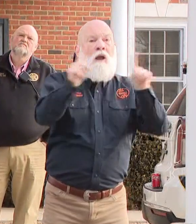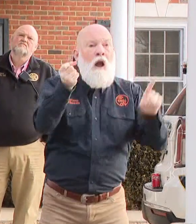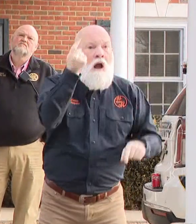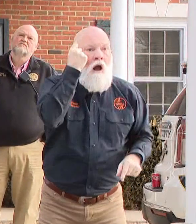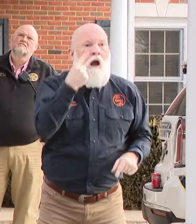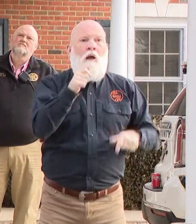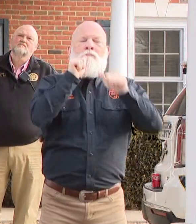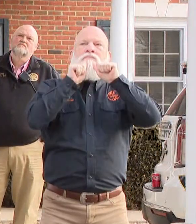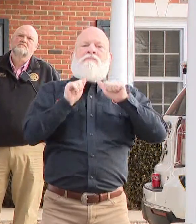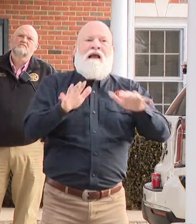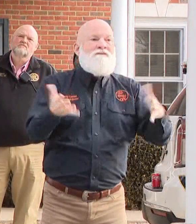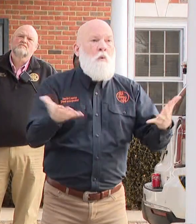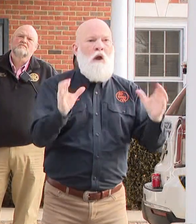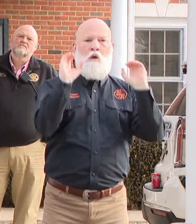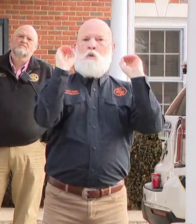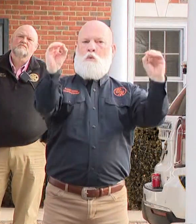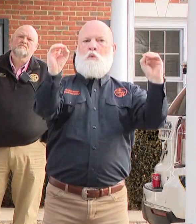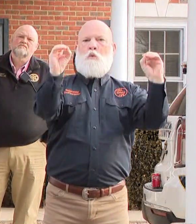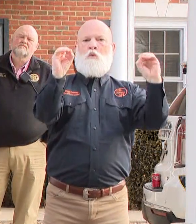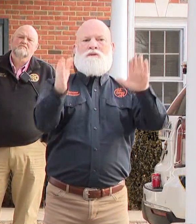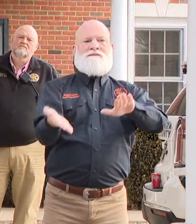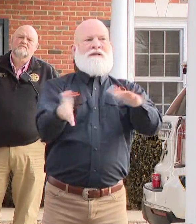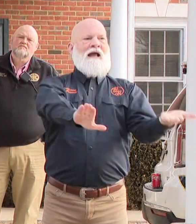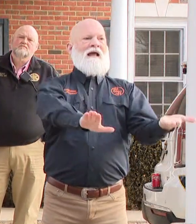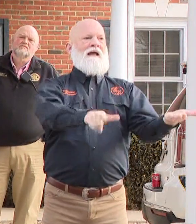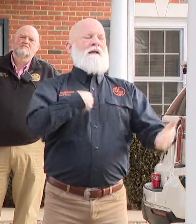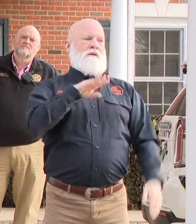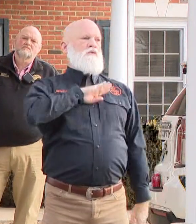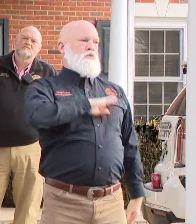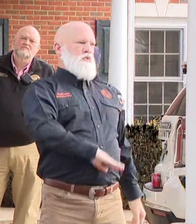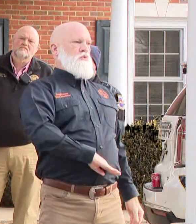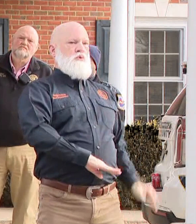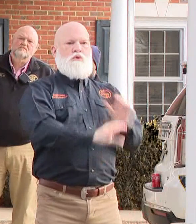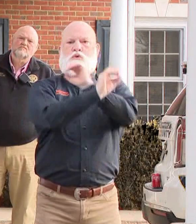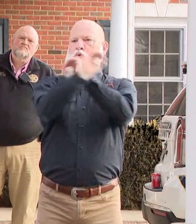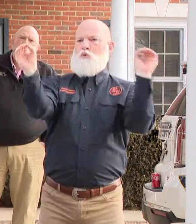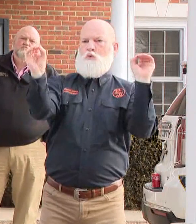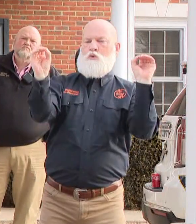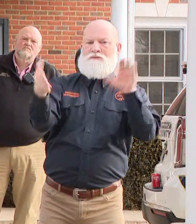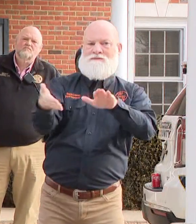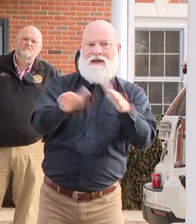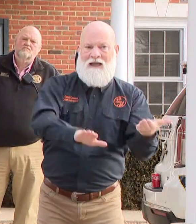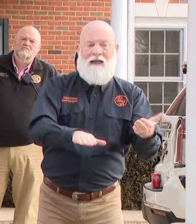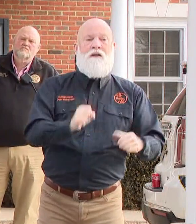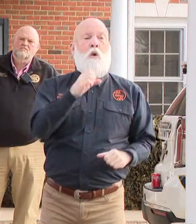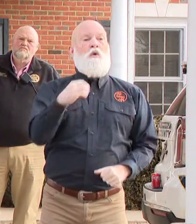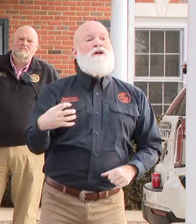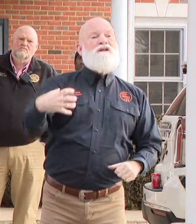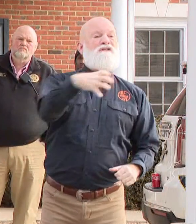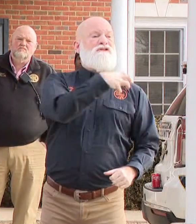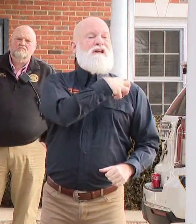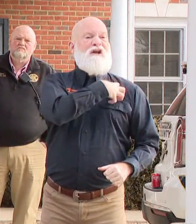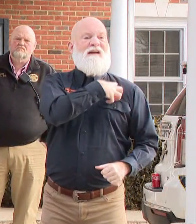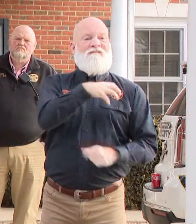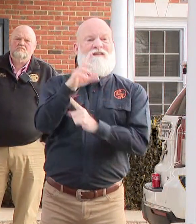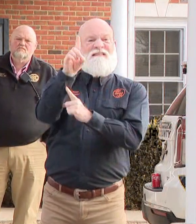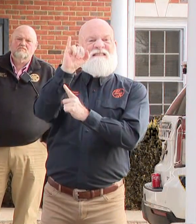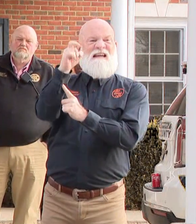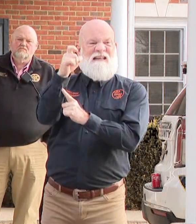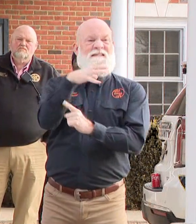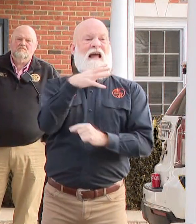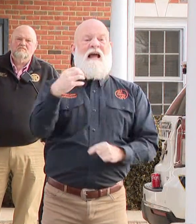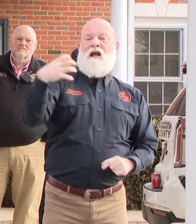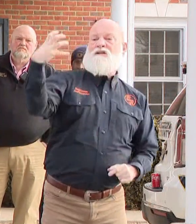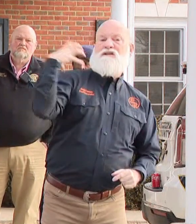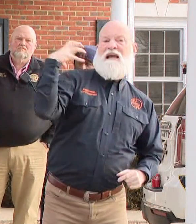storm-related fatalities. Spalding County Sheriff Darrell Dix, City of Griffin Police Chief Mike Yates, and the